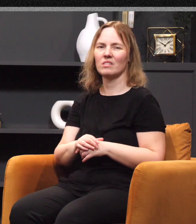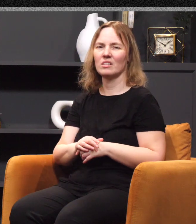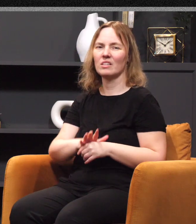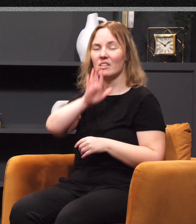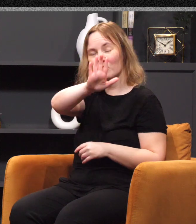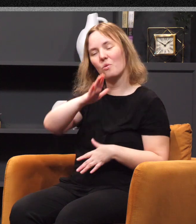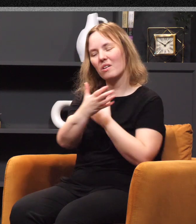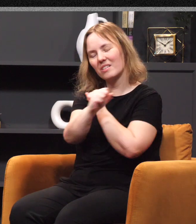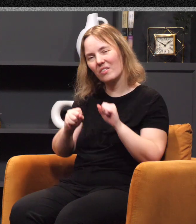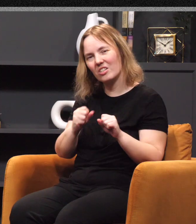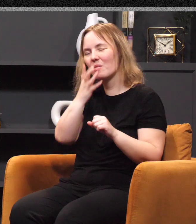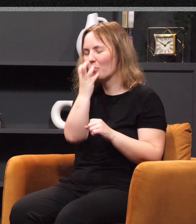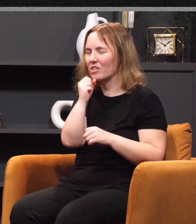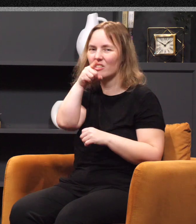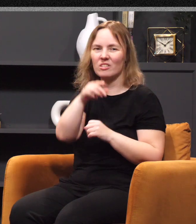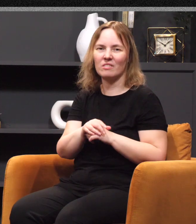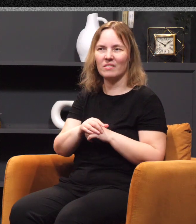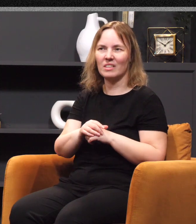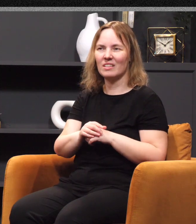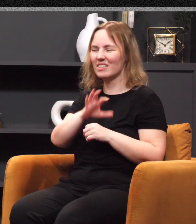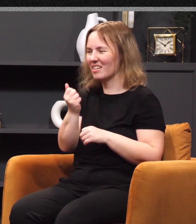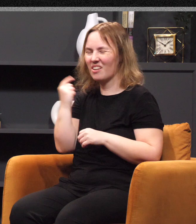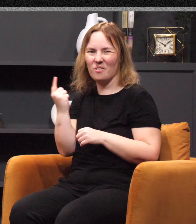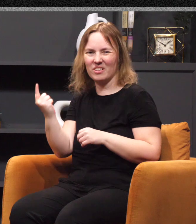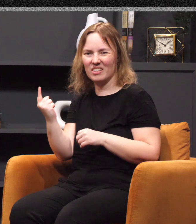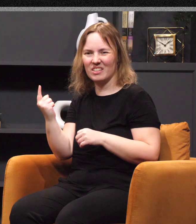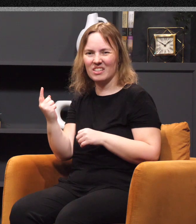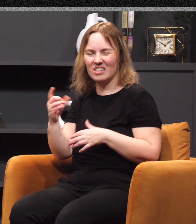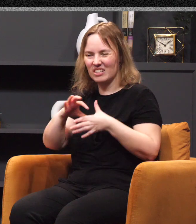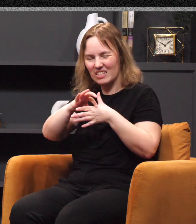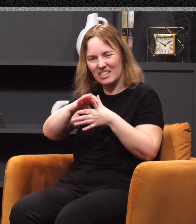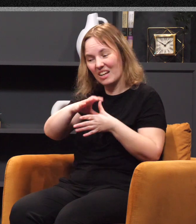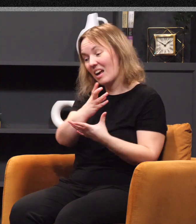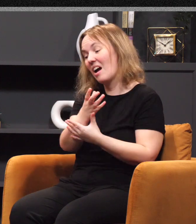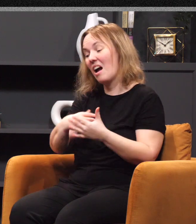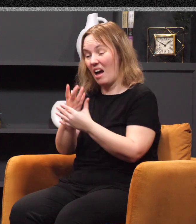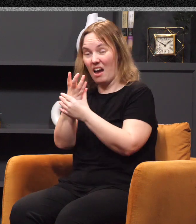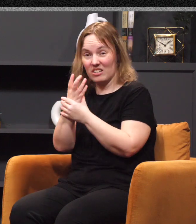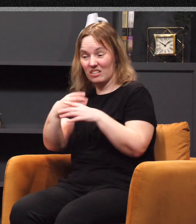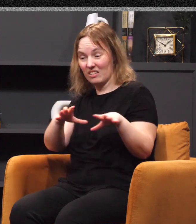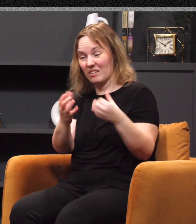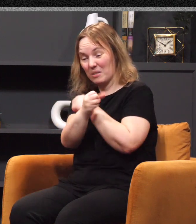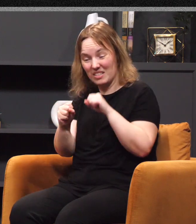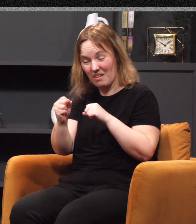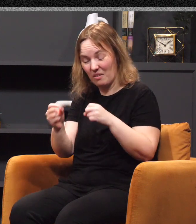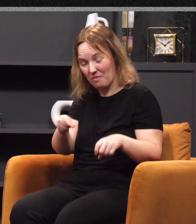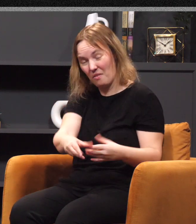your salvation precious to you? That is not just a ticket out of hell, but you realize you've not only been saved from